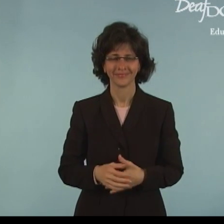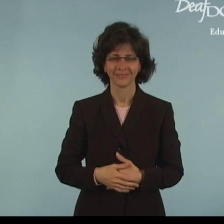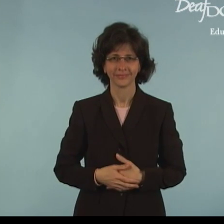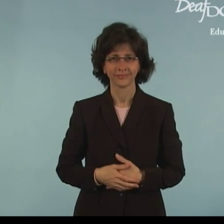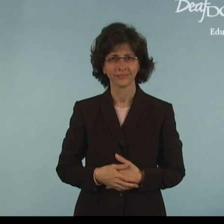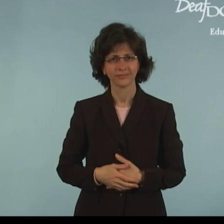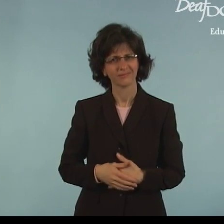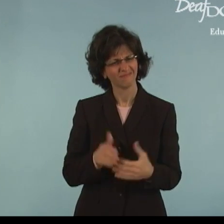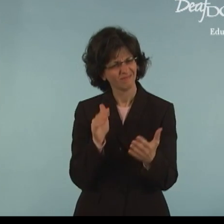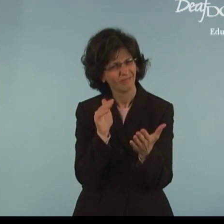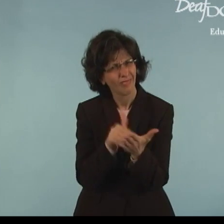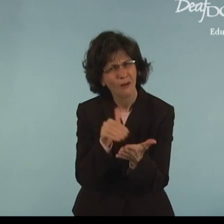You Wash Your Hands?